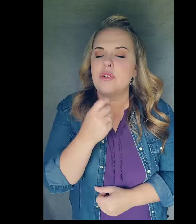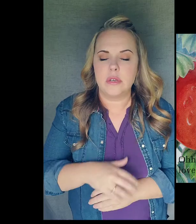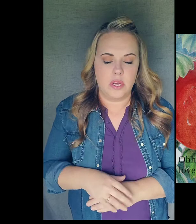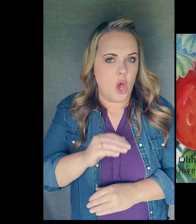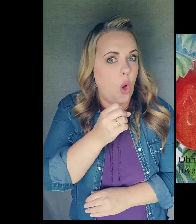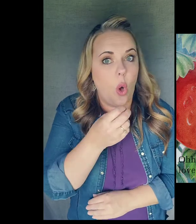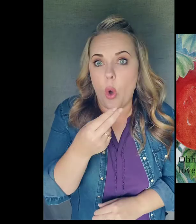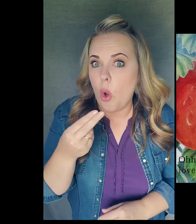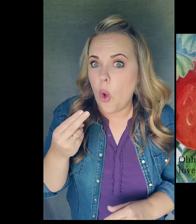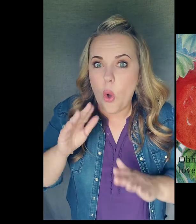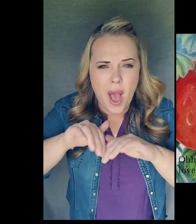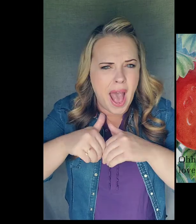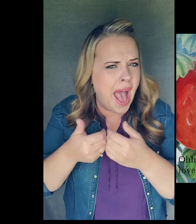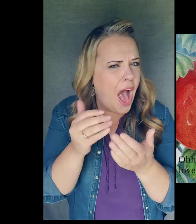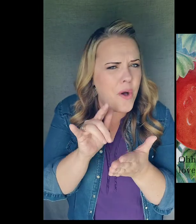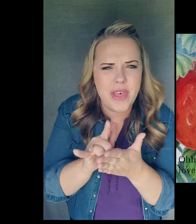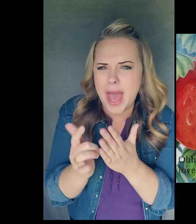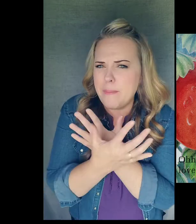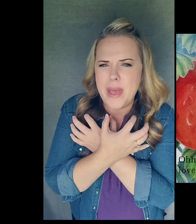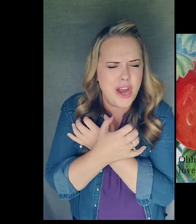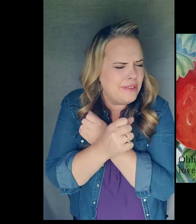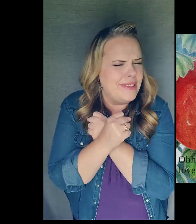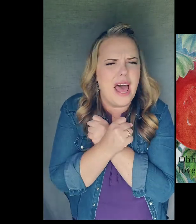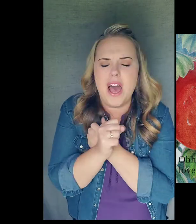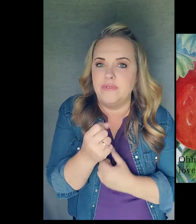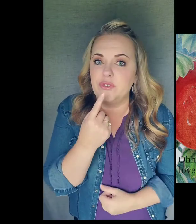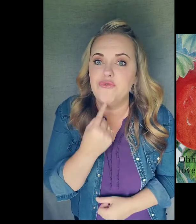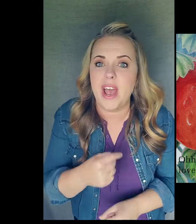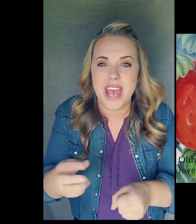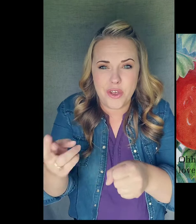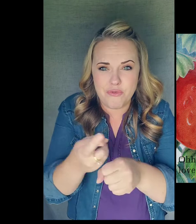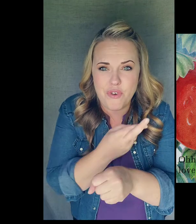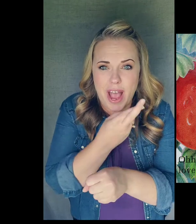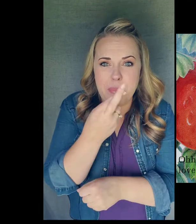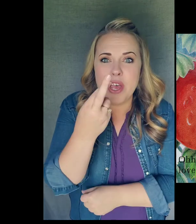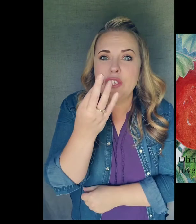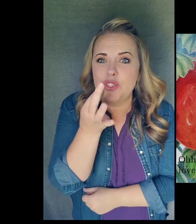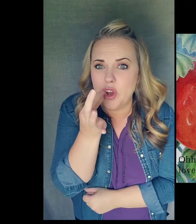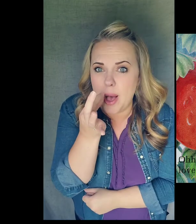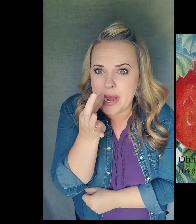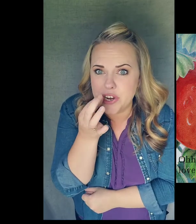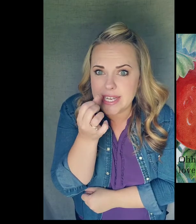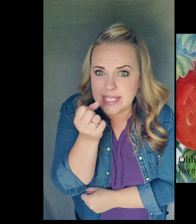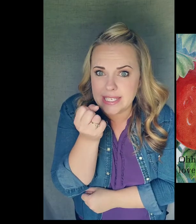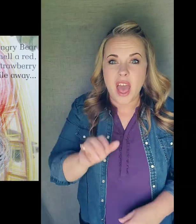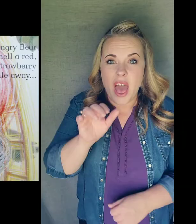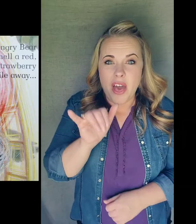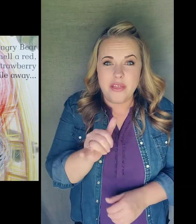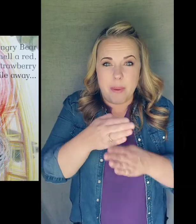Oh, how that bear loves Red Ripe Strawberries. The